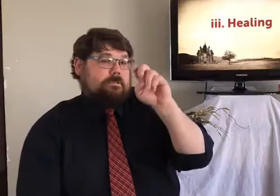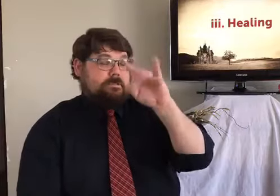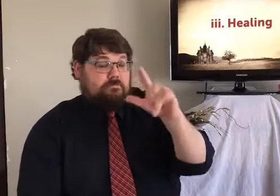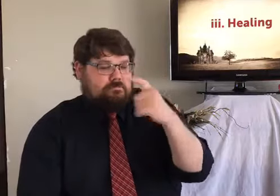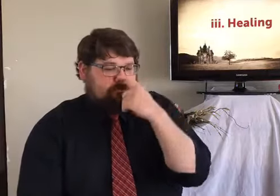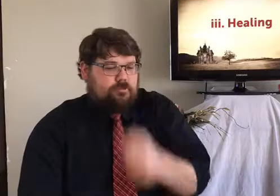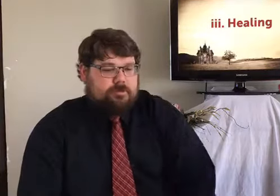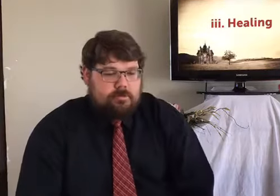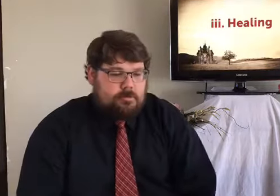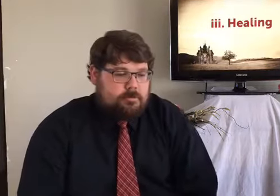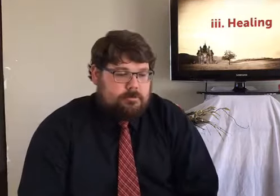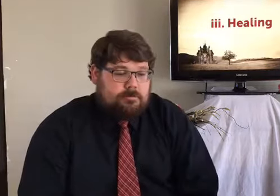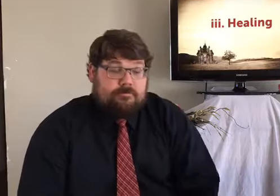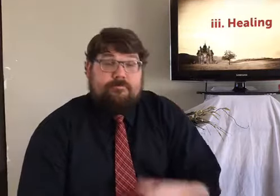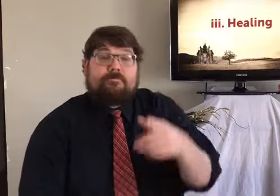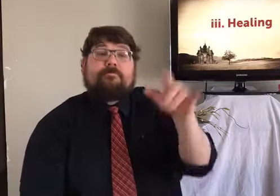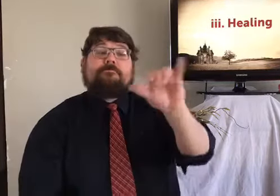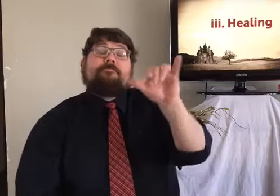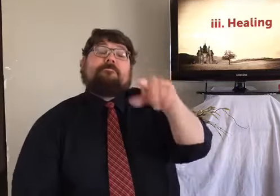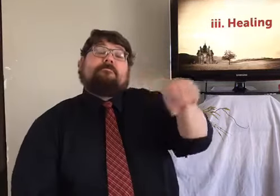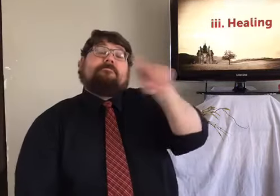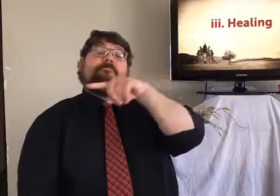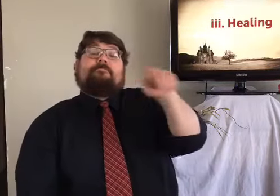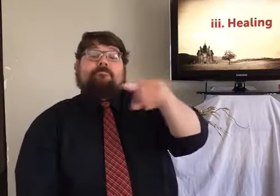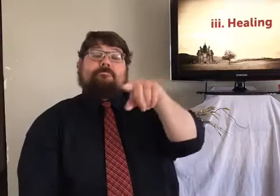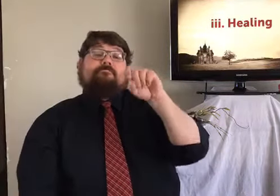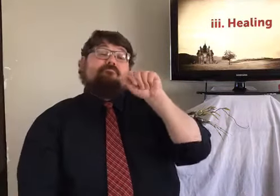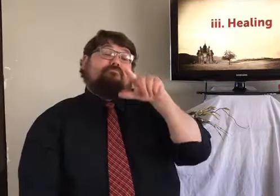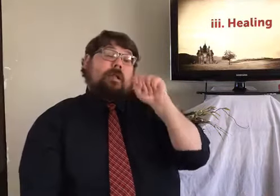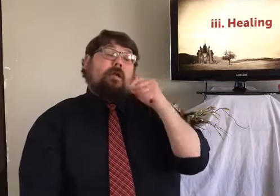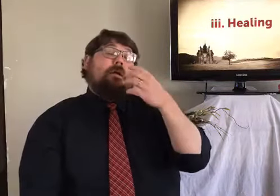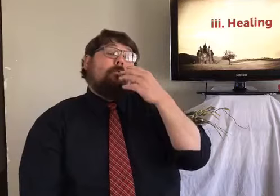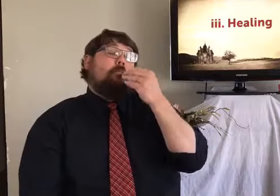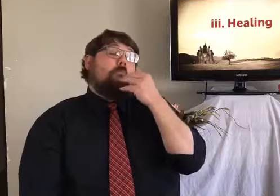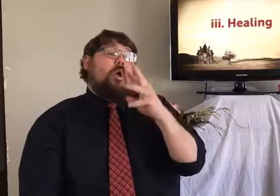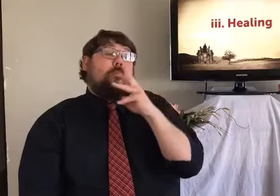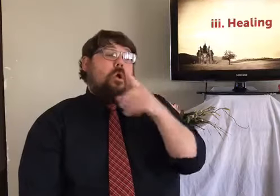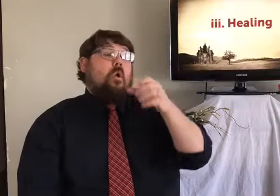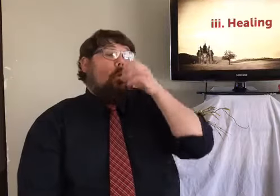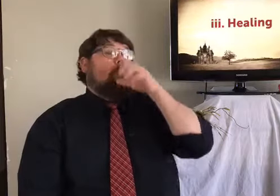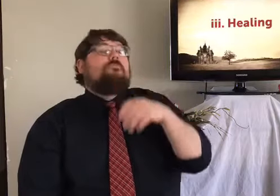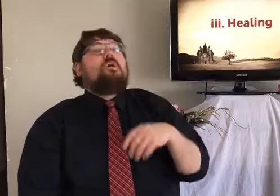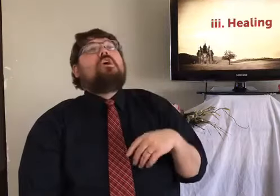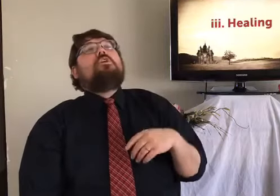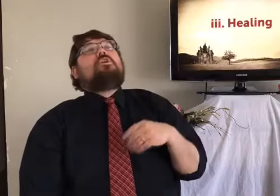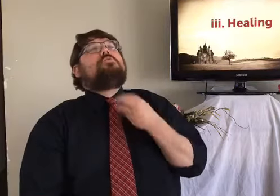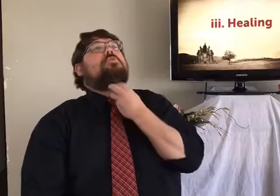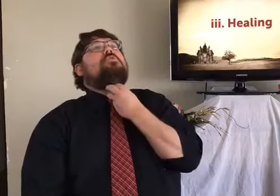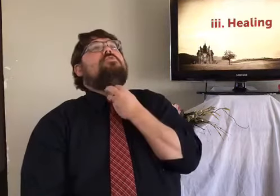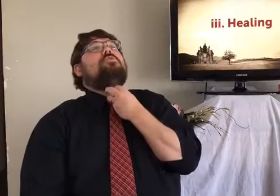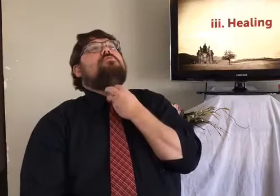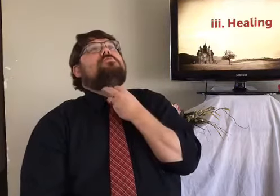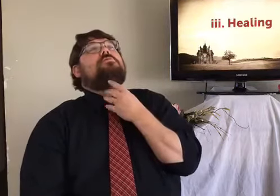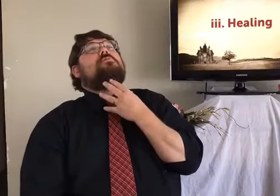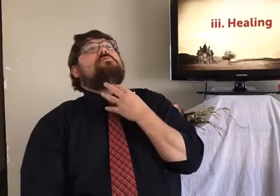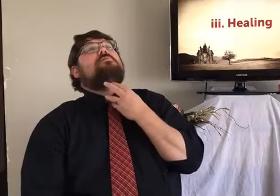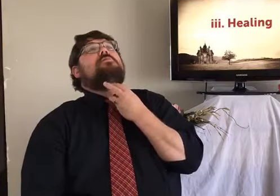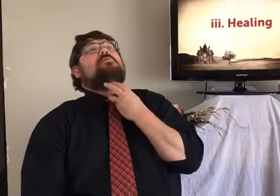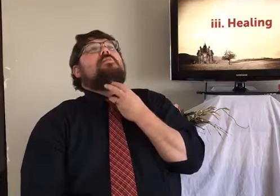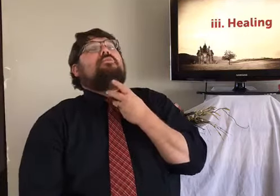In Ezekiel, there's a verse that talks about how when a baby is born, it is rubbed with a salt and water mixture to help it.